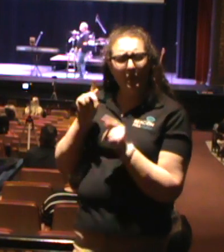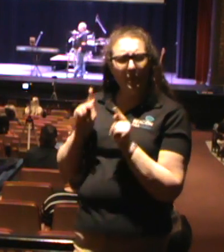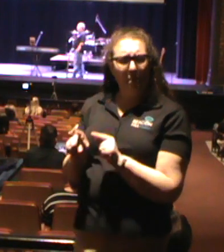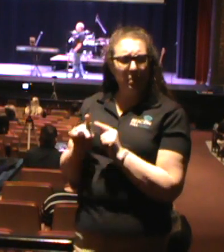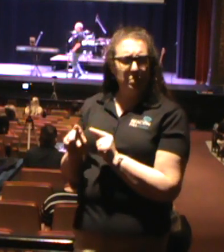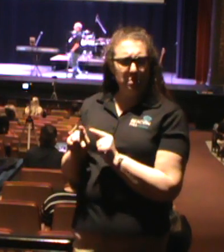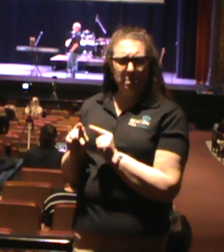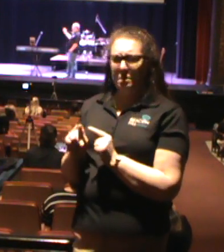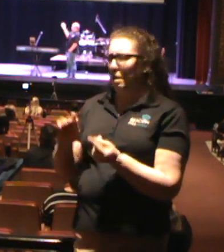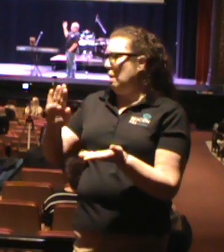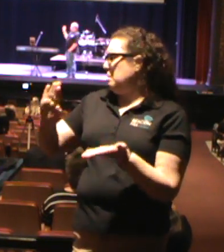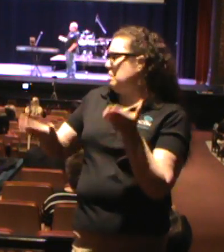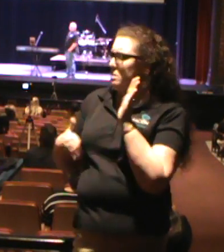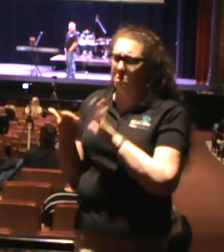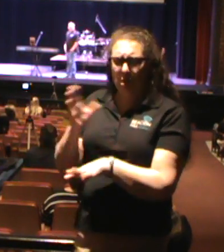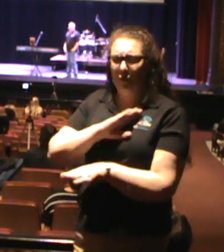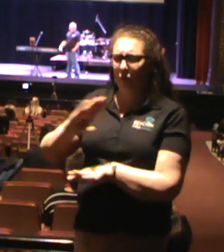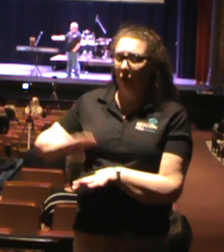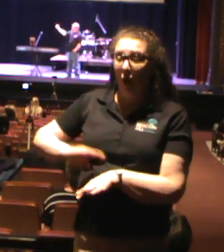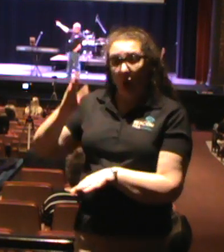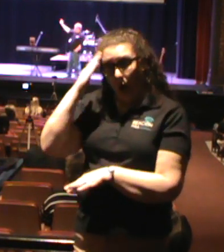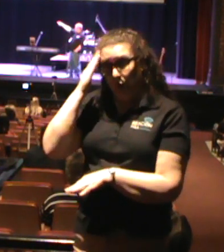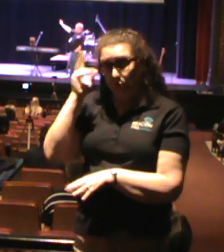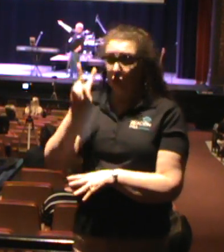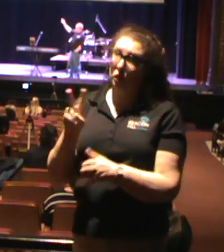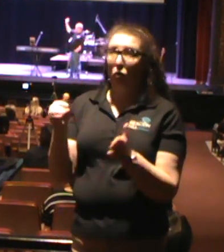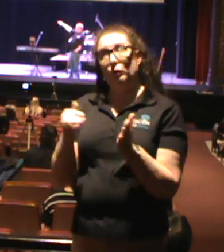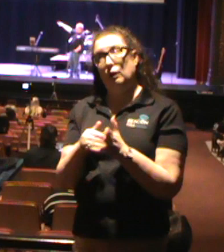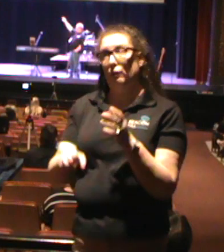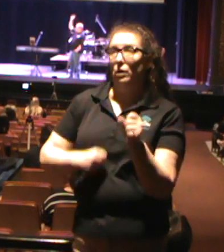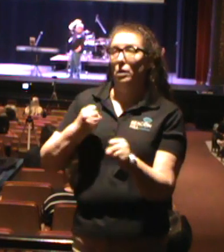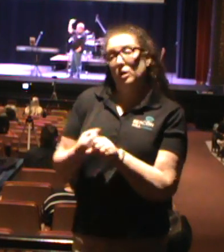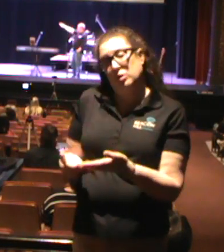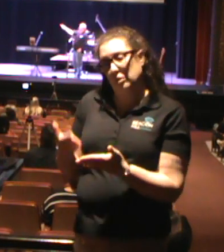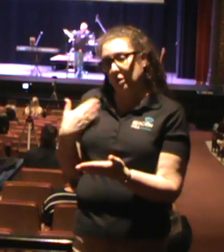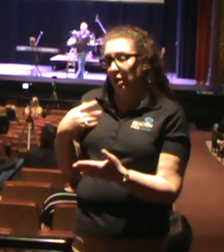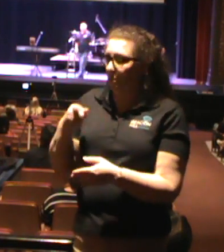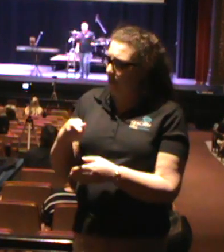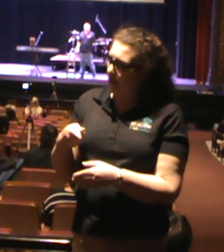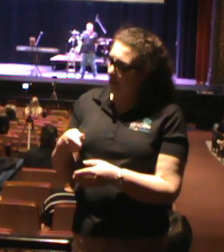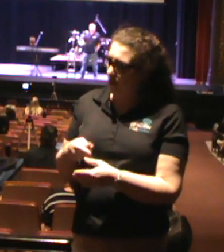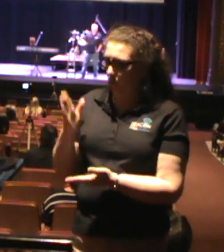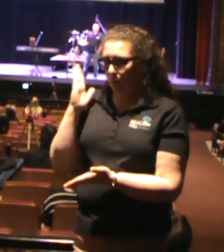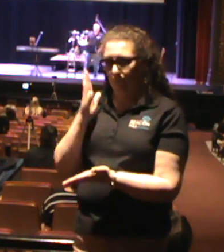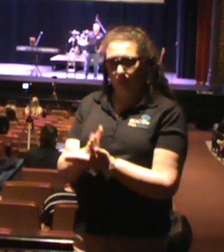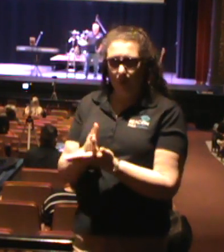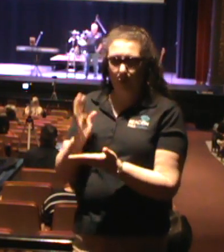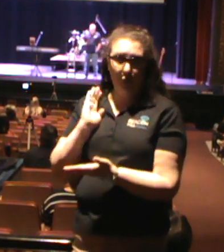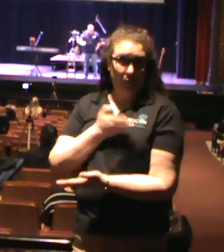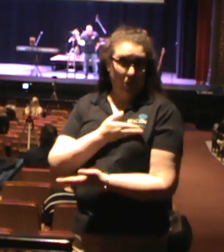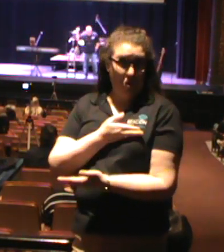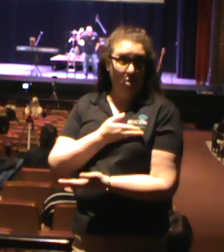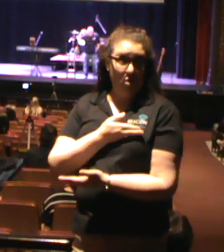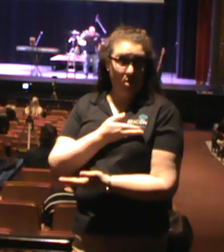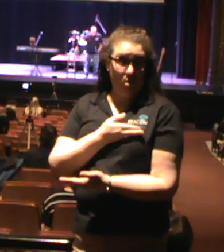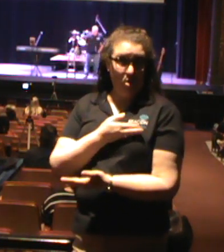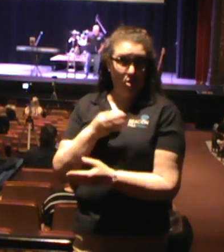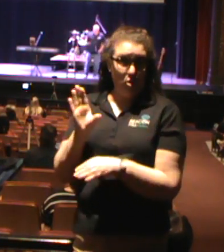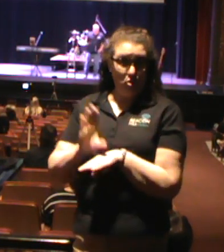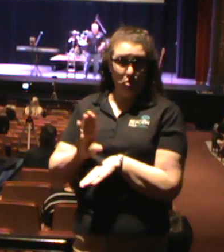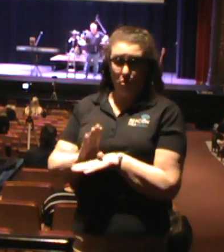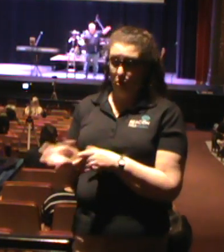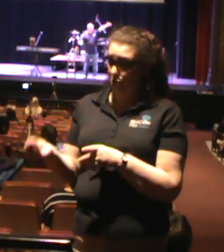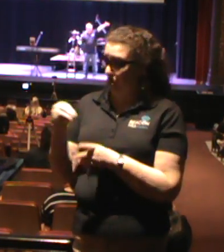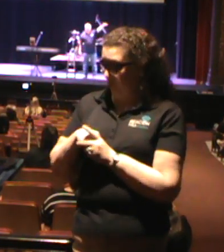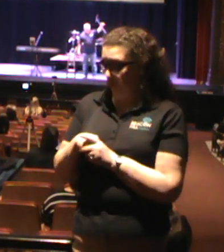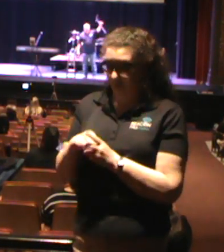all for Christ, man. I know it's been 2,000 years ago, but that person was part of our church. And that's what they sit there and